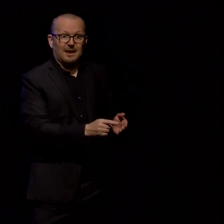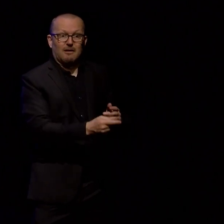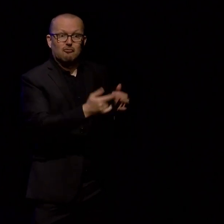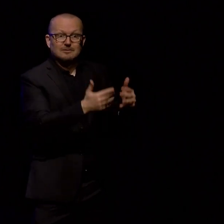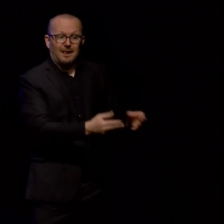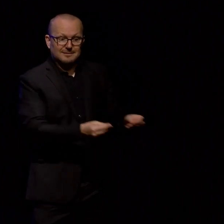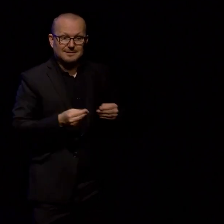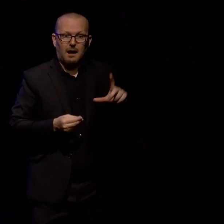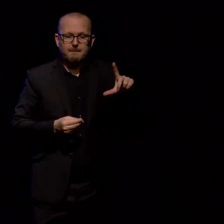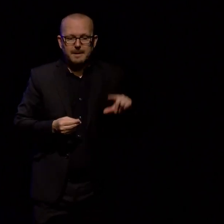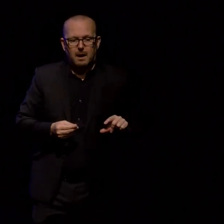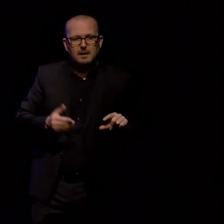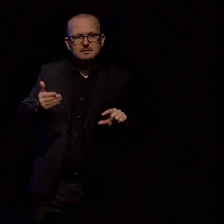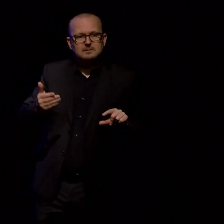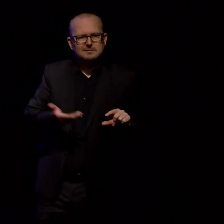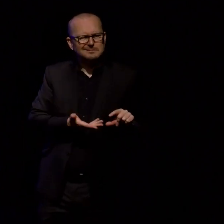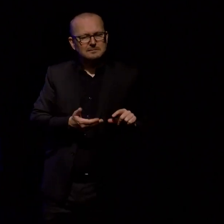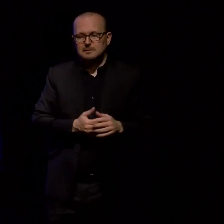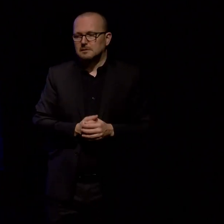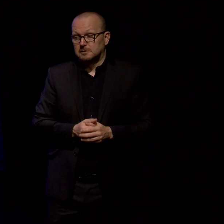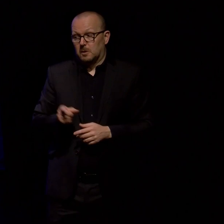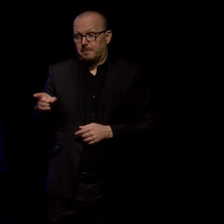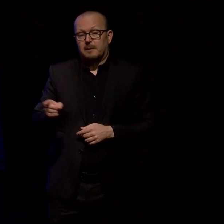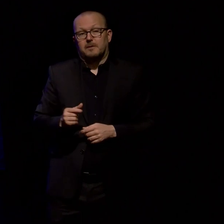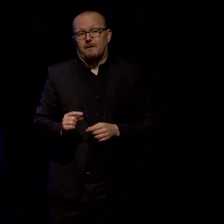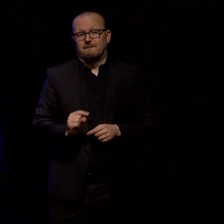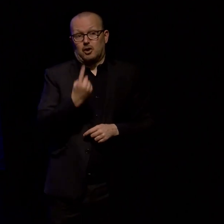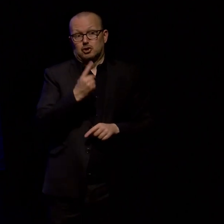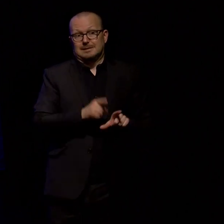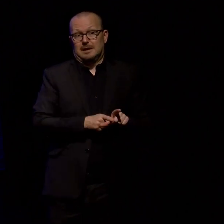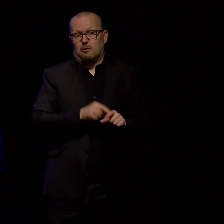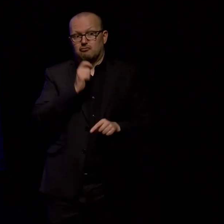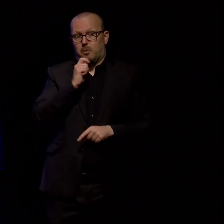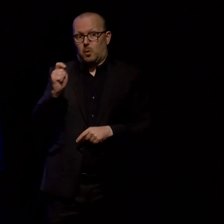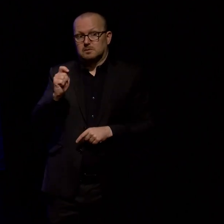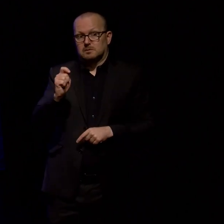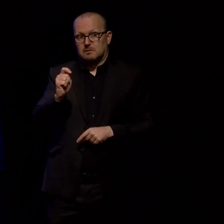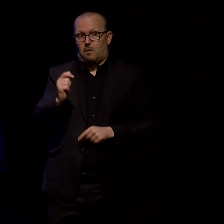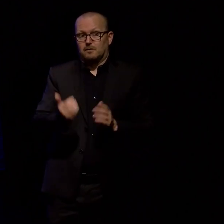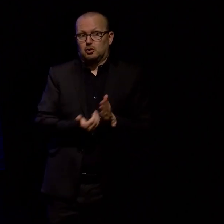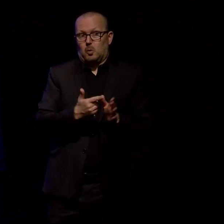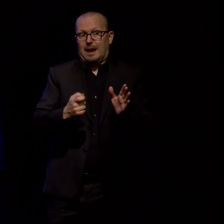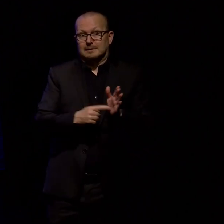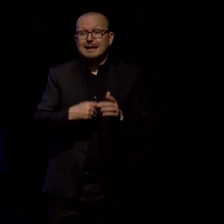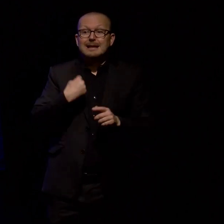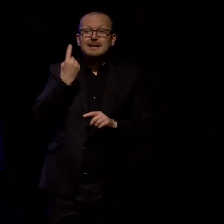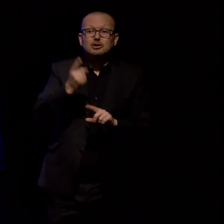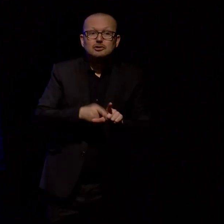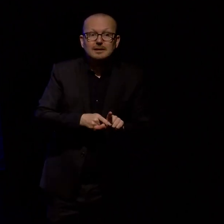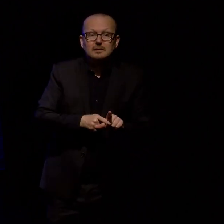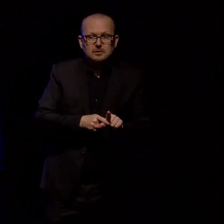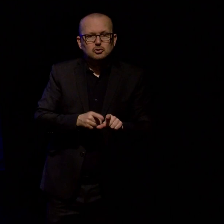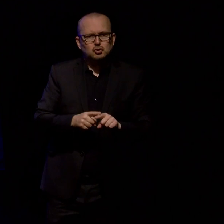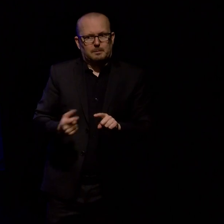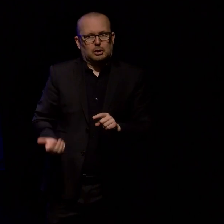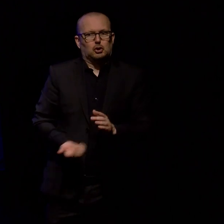This is the first year of them reporting on the new Act. Next year we should get better results as the survey that's